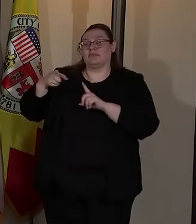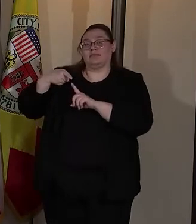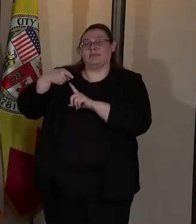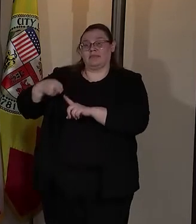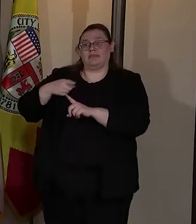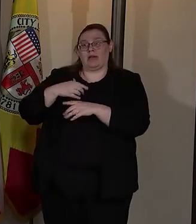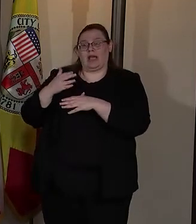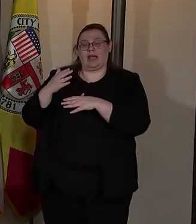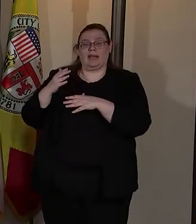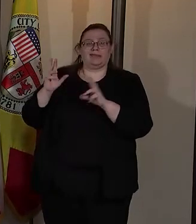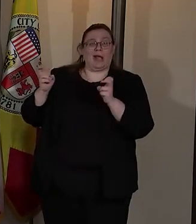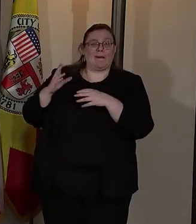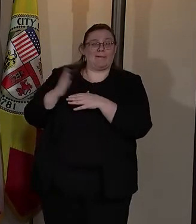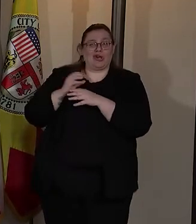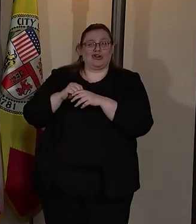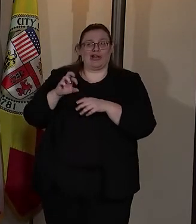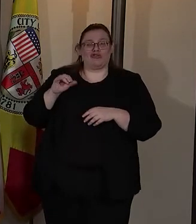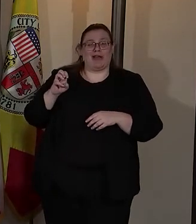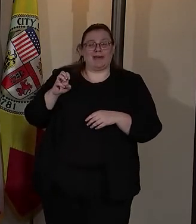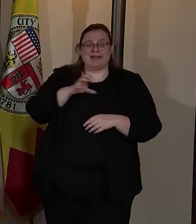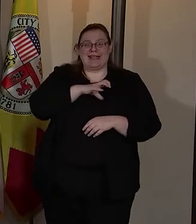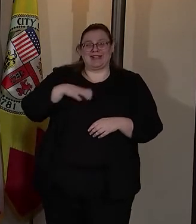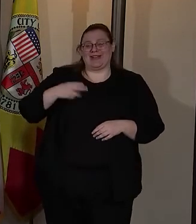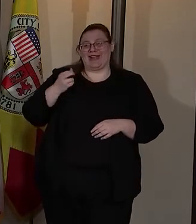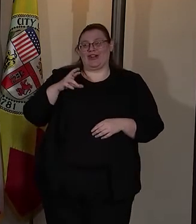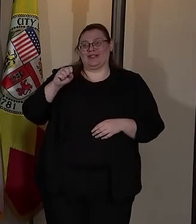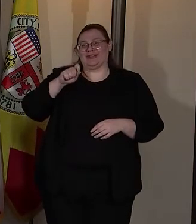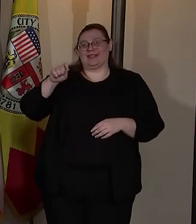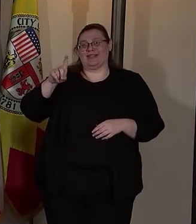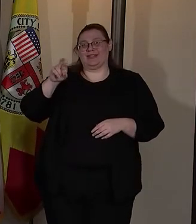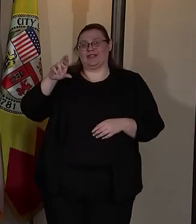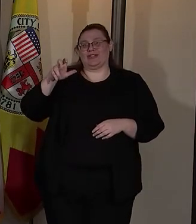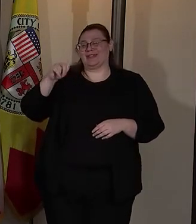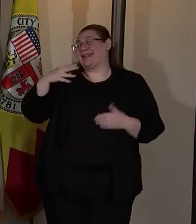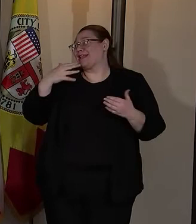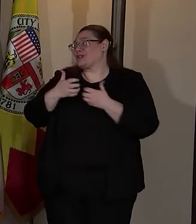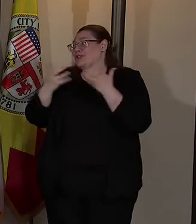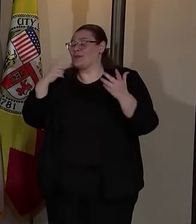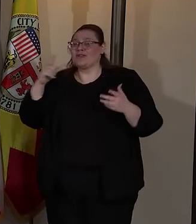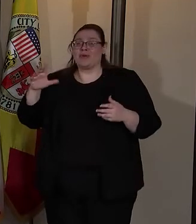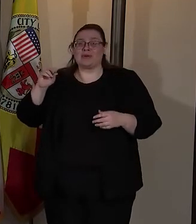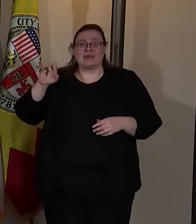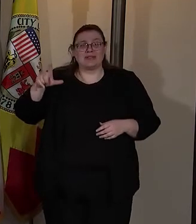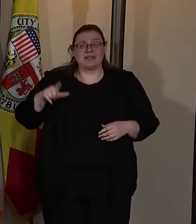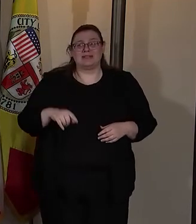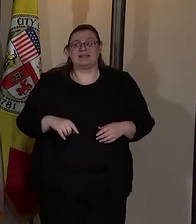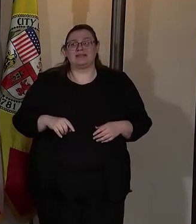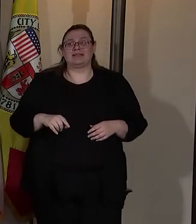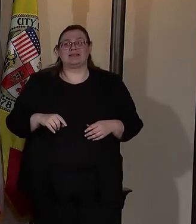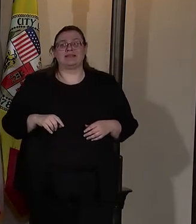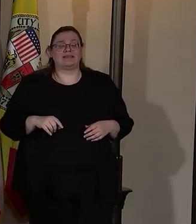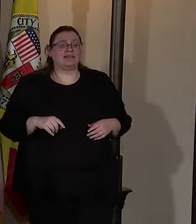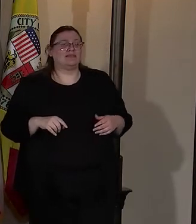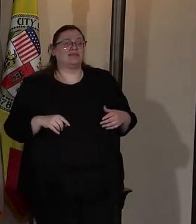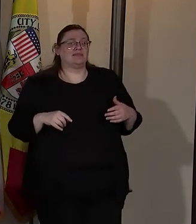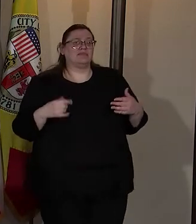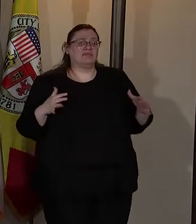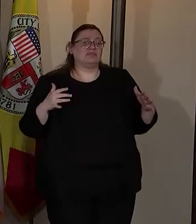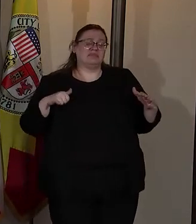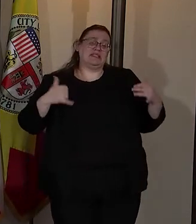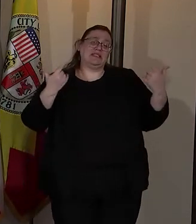partner in crime, Councilman Harris Dawson, thank you so much to the council. This is big,